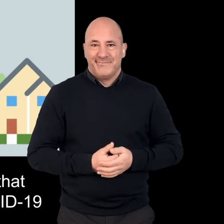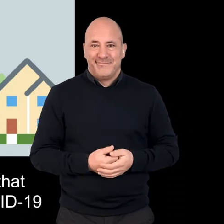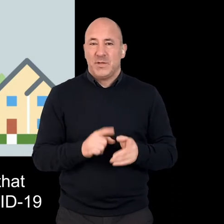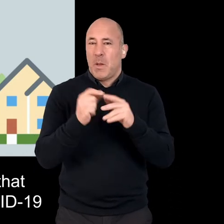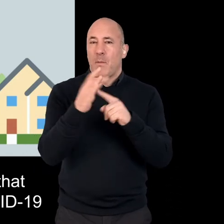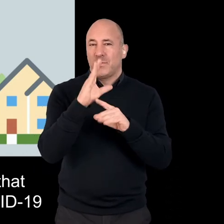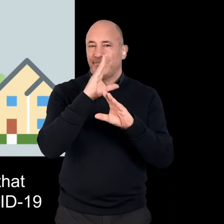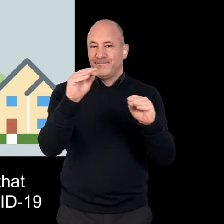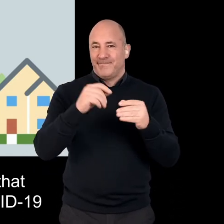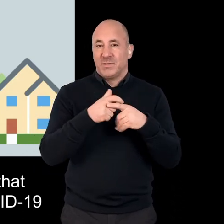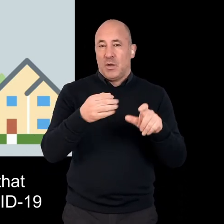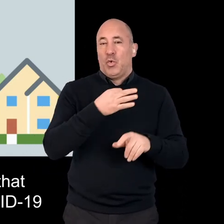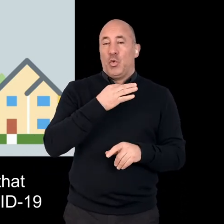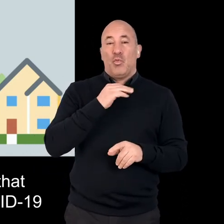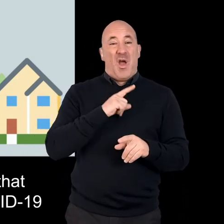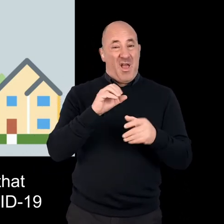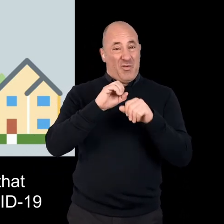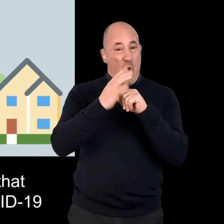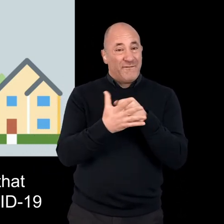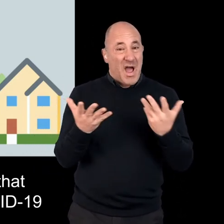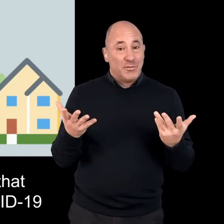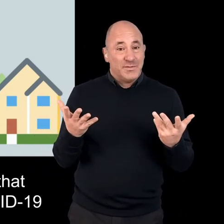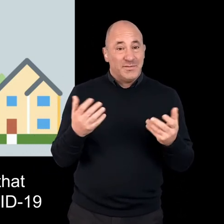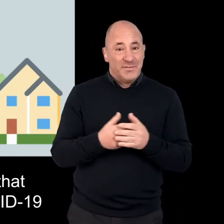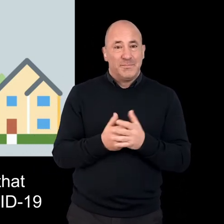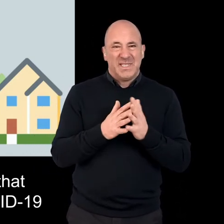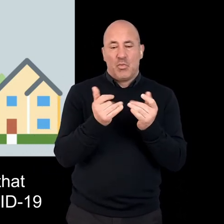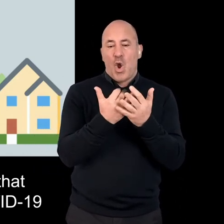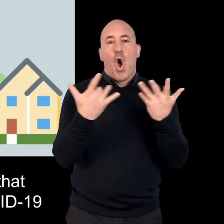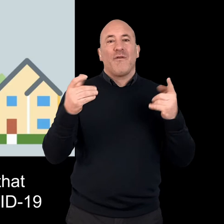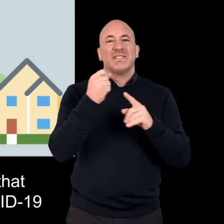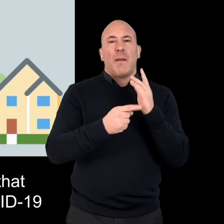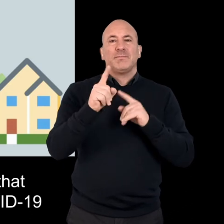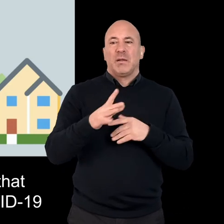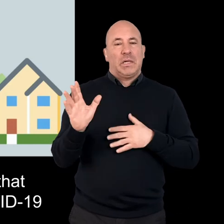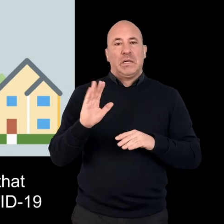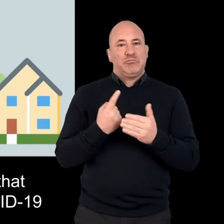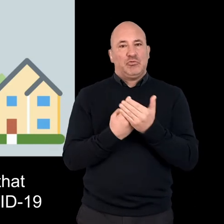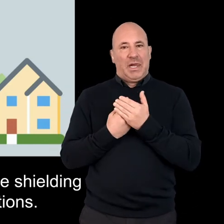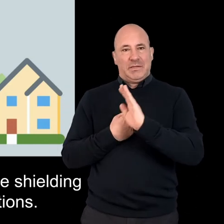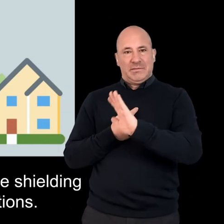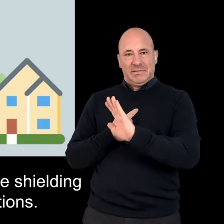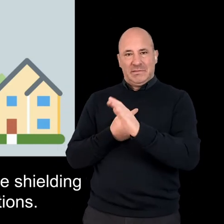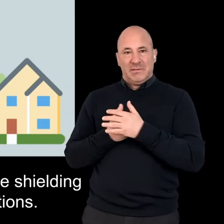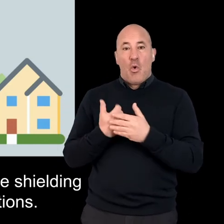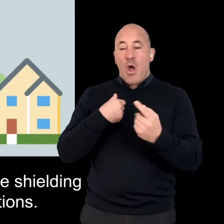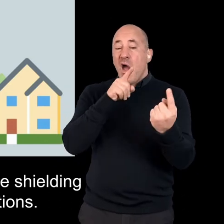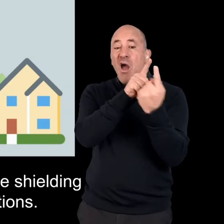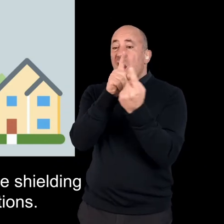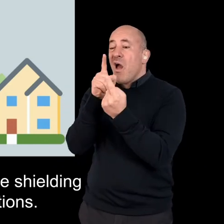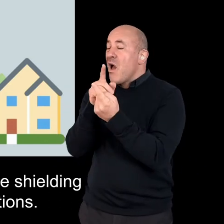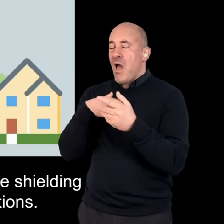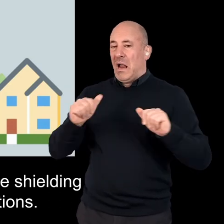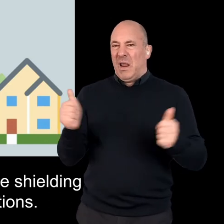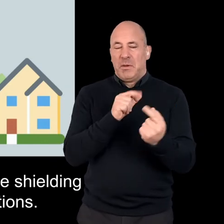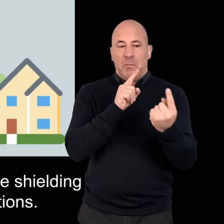And it's also important to note that there's still a risk caused by COVID-19. And that